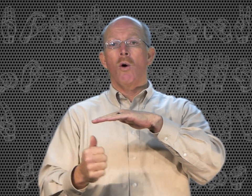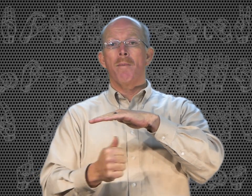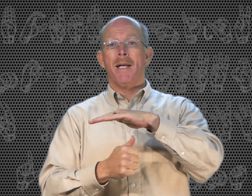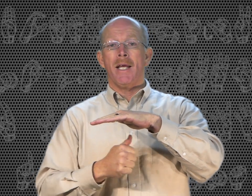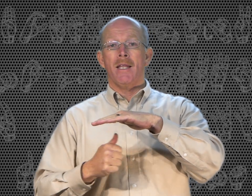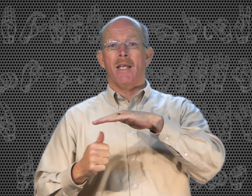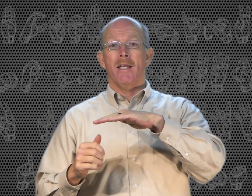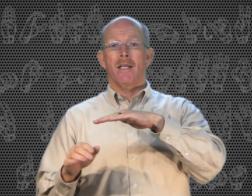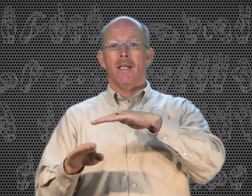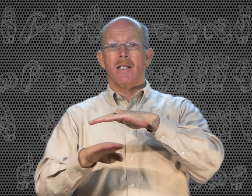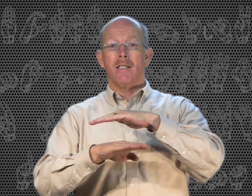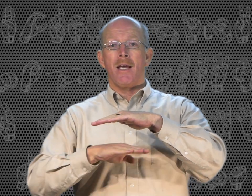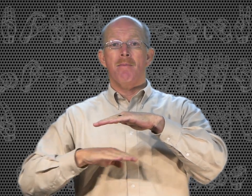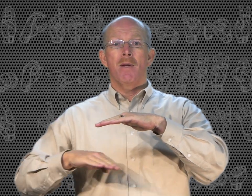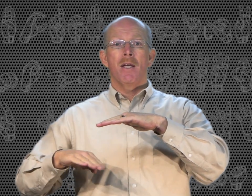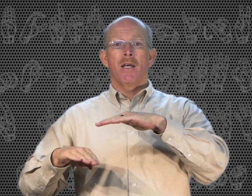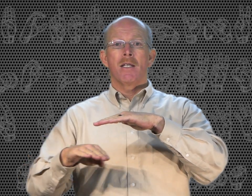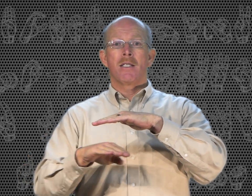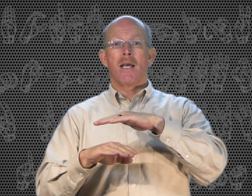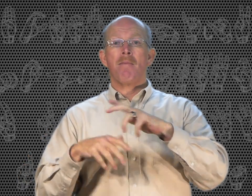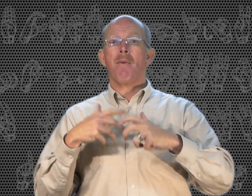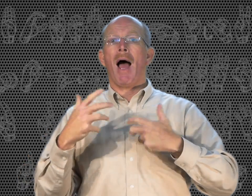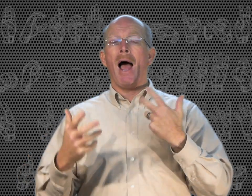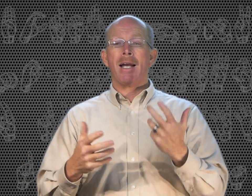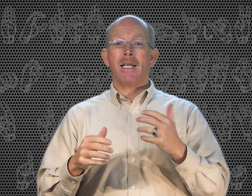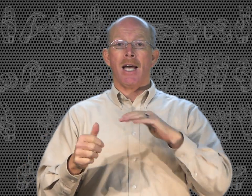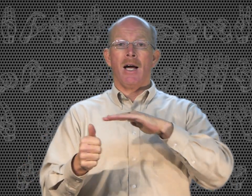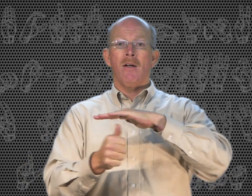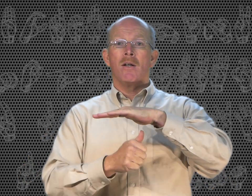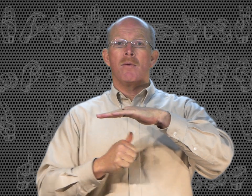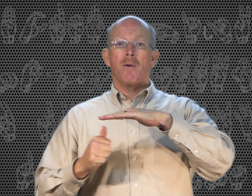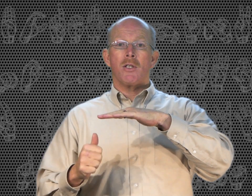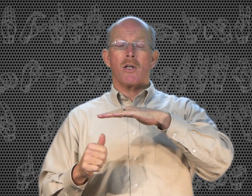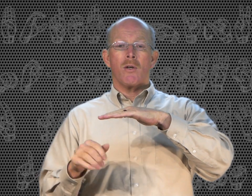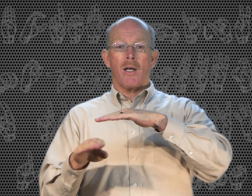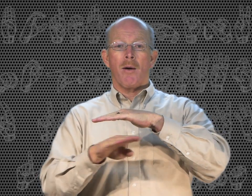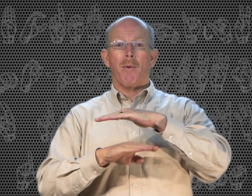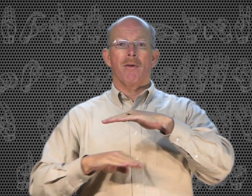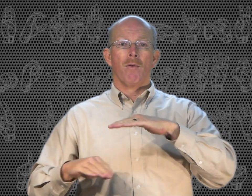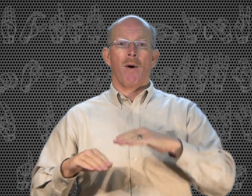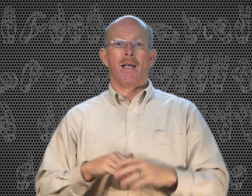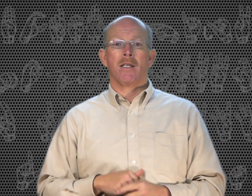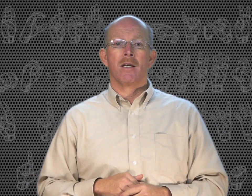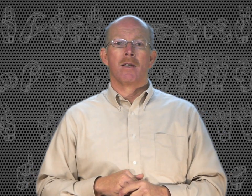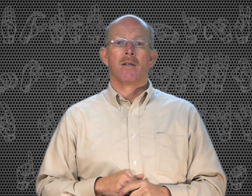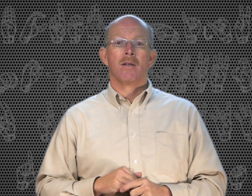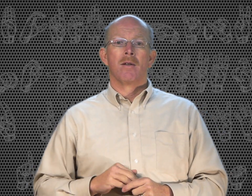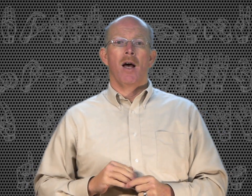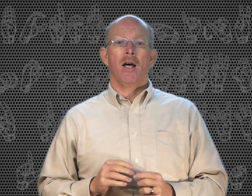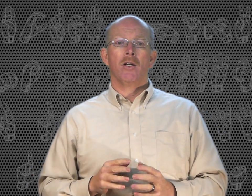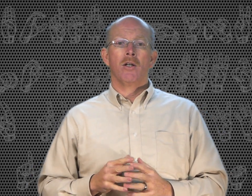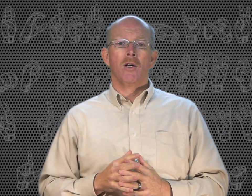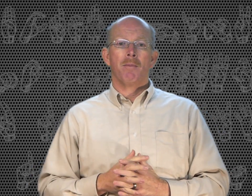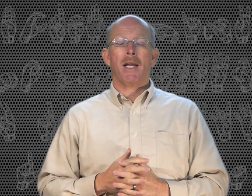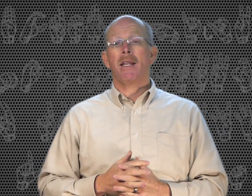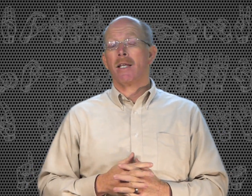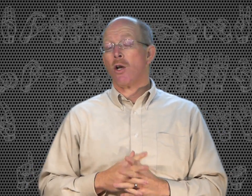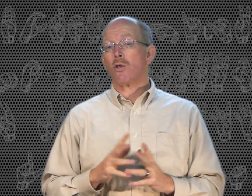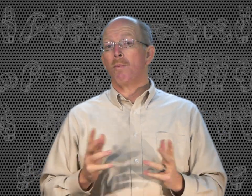or beneath. Same idea, but you can do it a couple different ways. Under, beneath, that's also